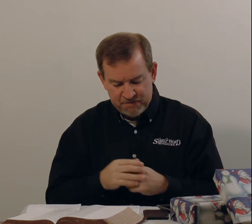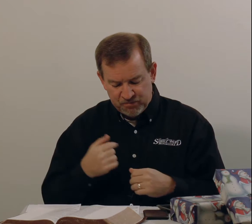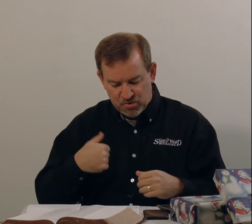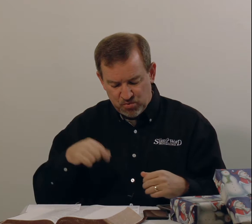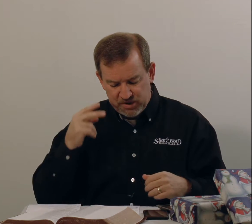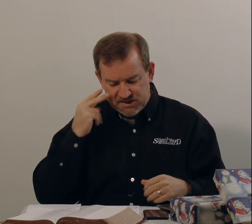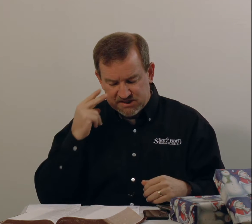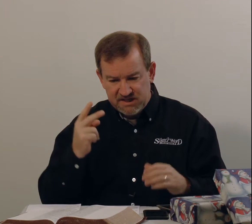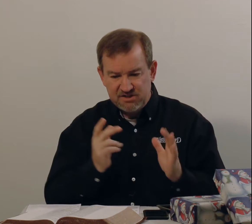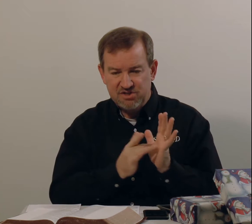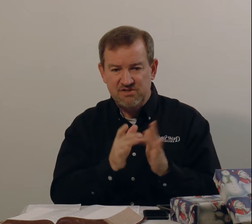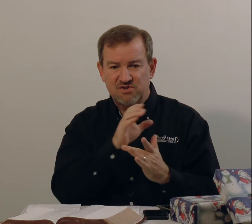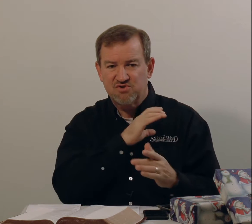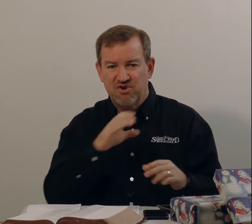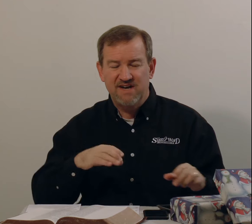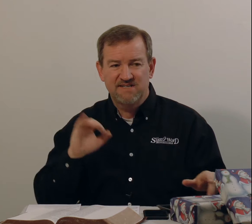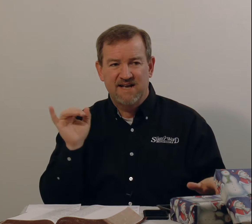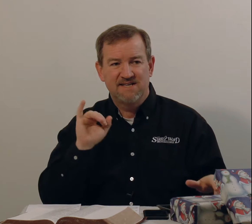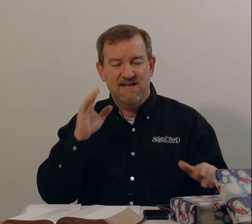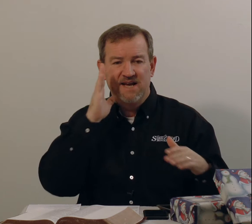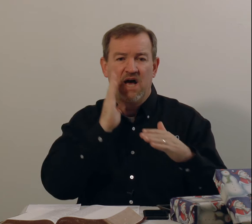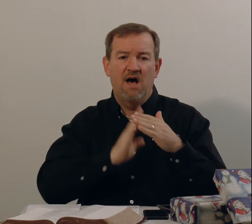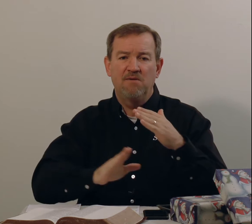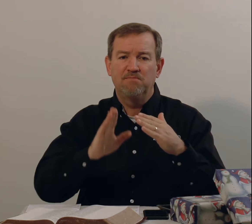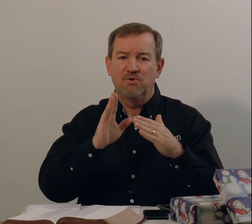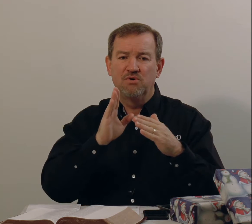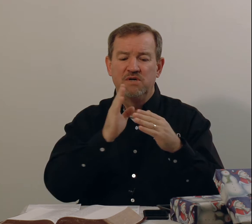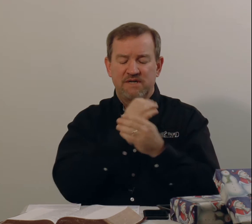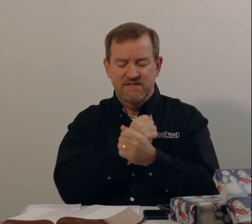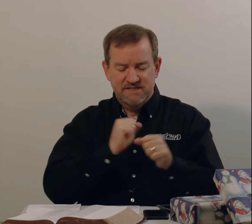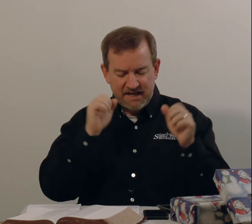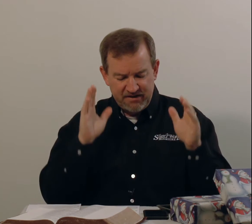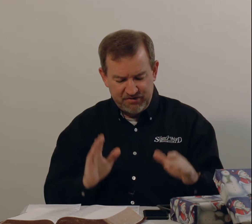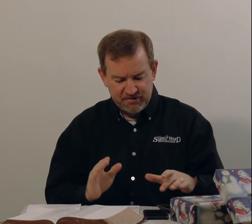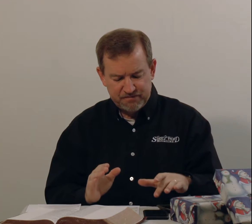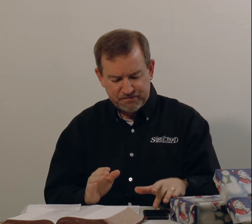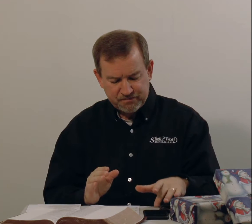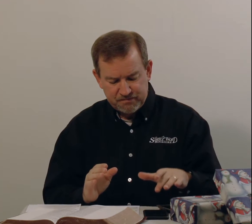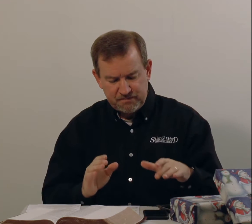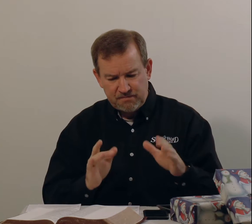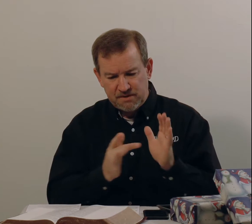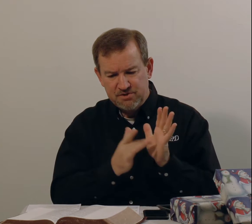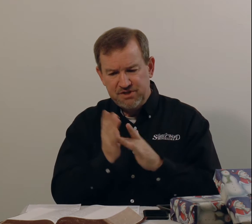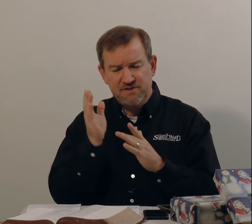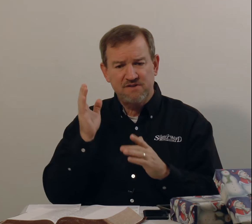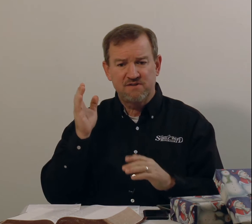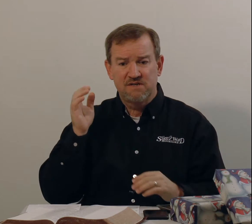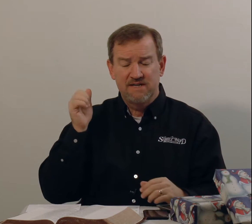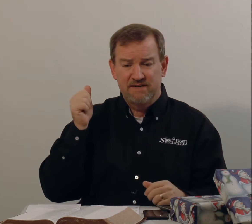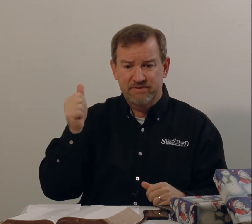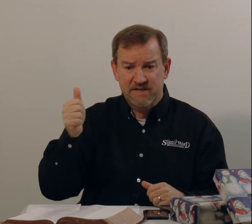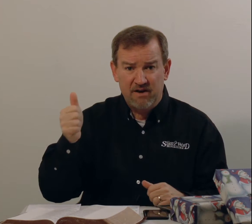We see Jesus Christ as a humble savior. Jesus himself,